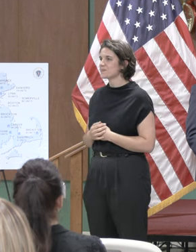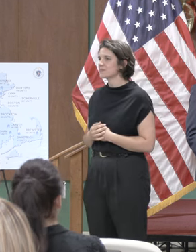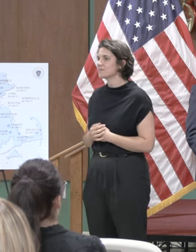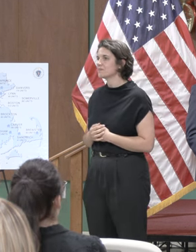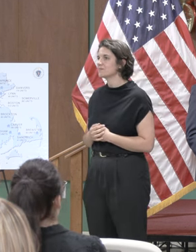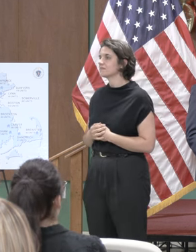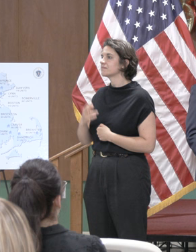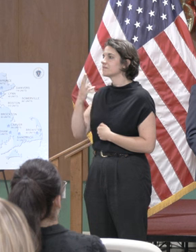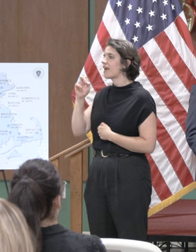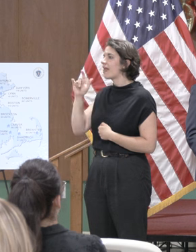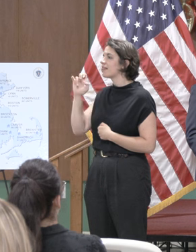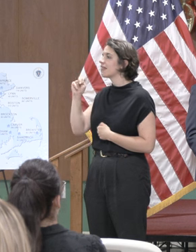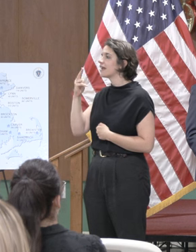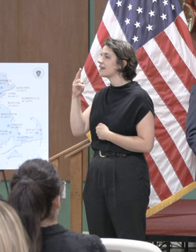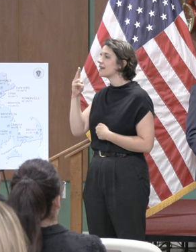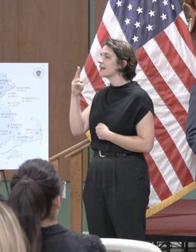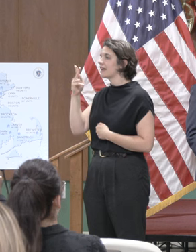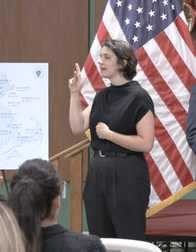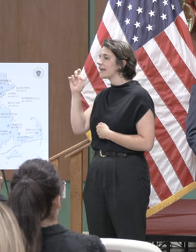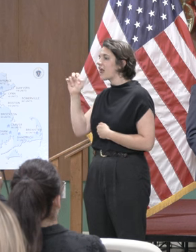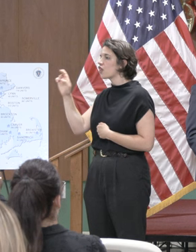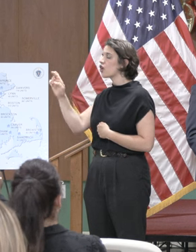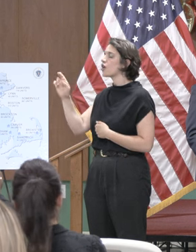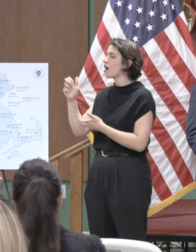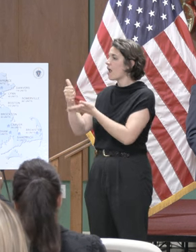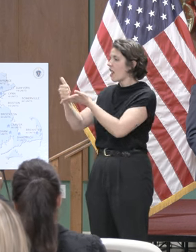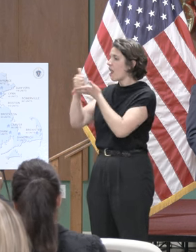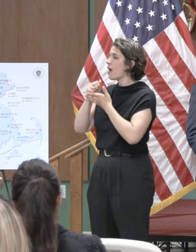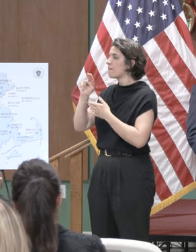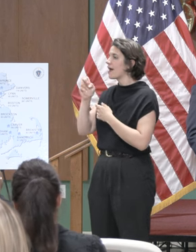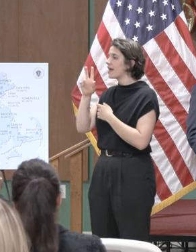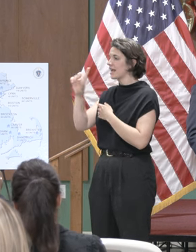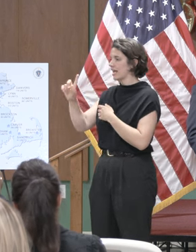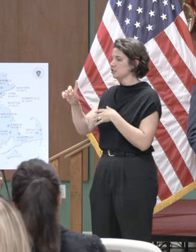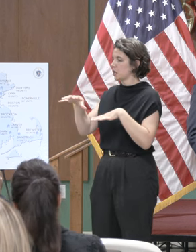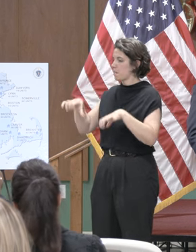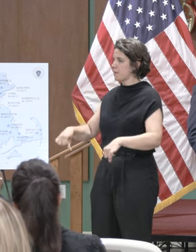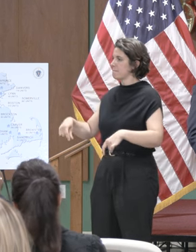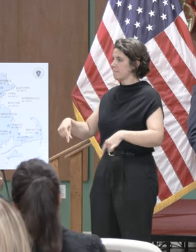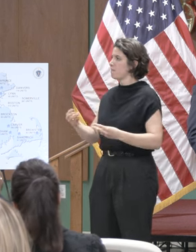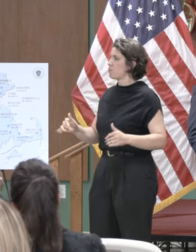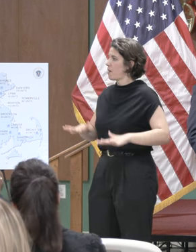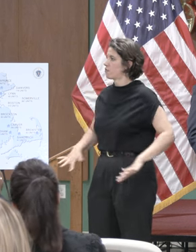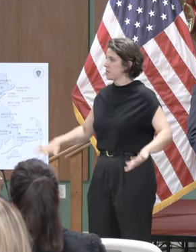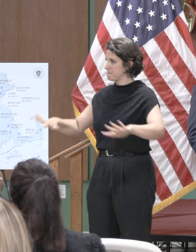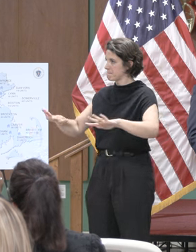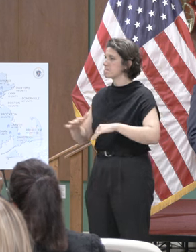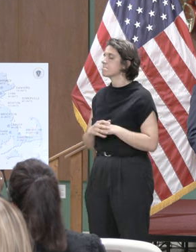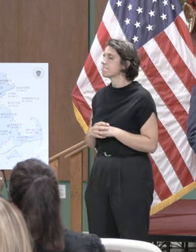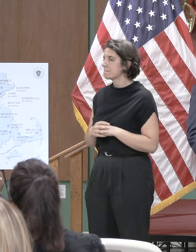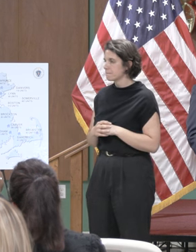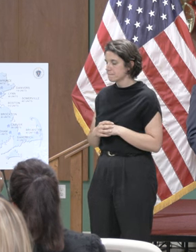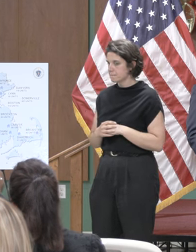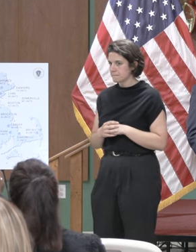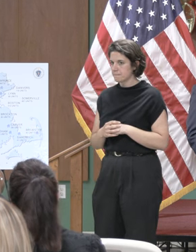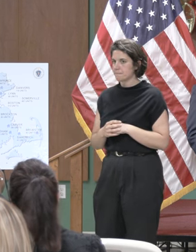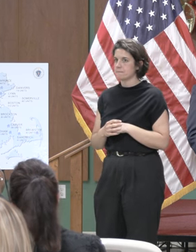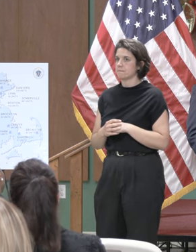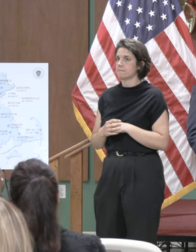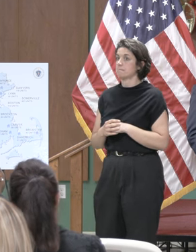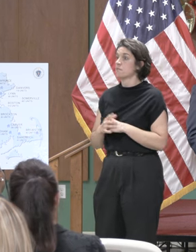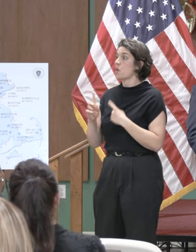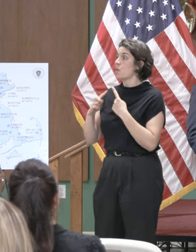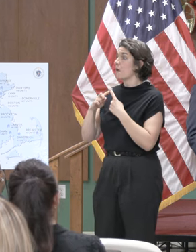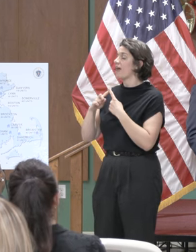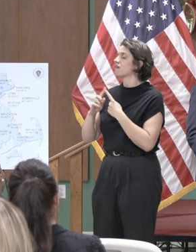helen keller helped nehd acquire this property and over 100 years ago